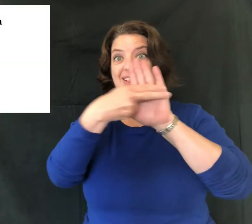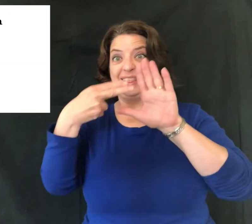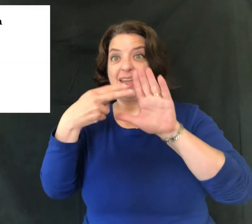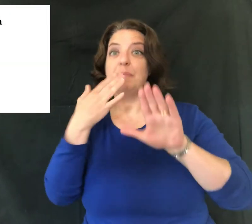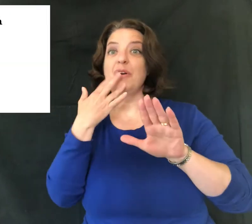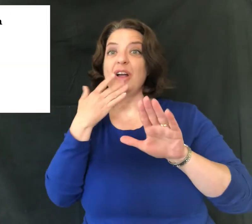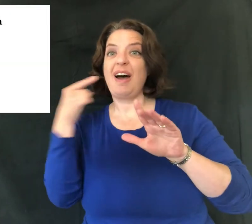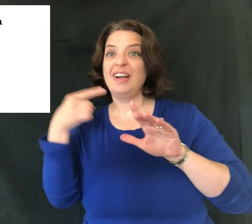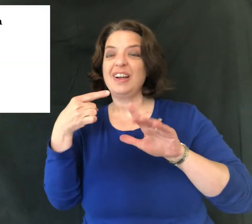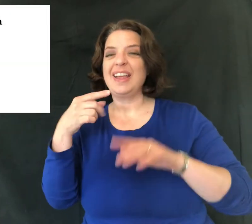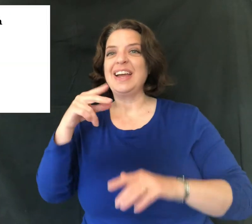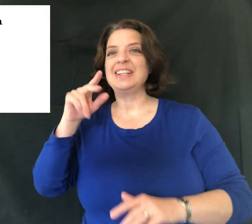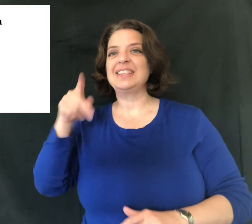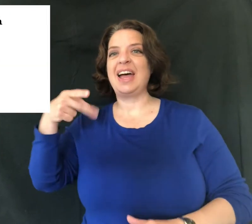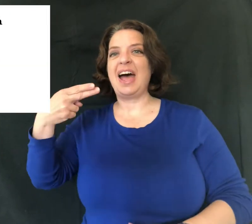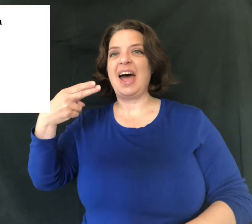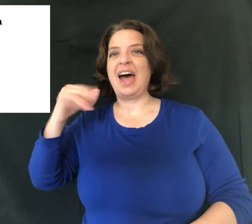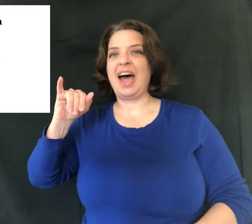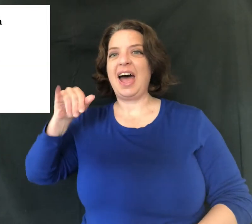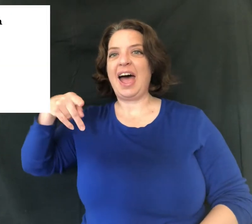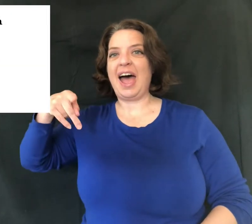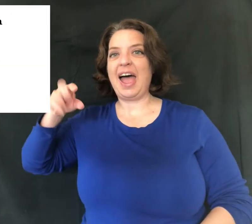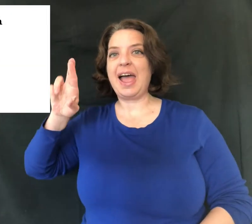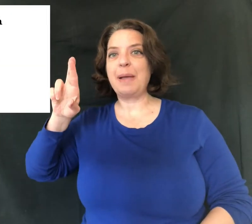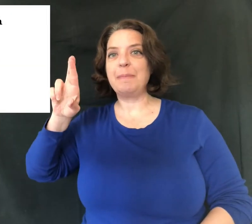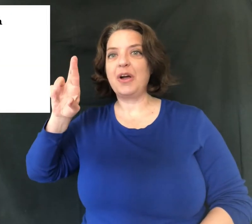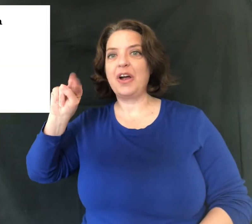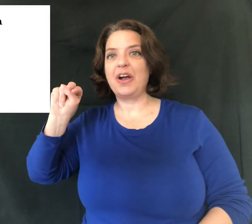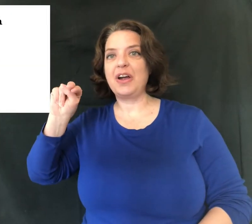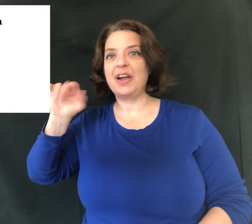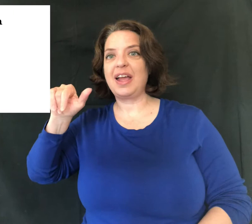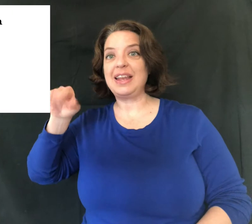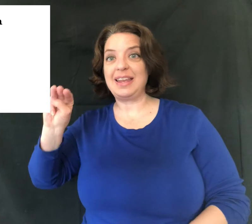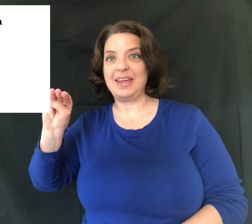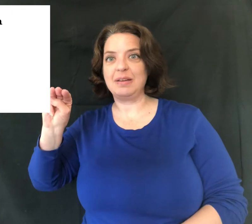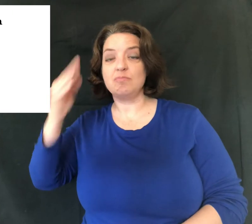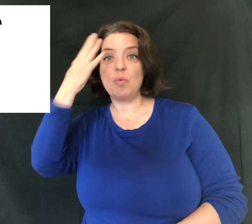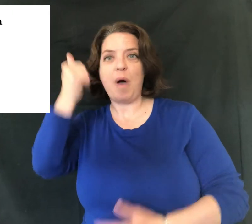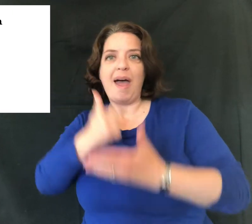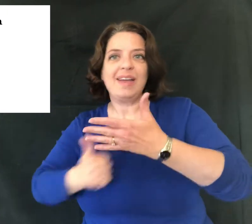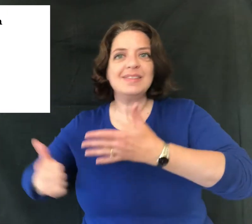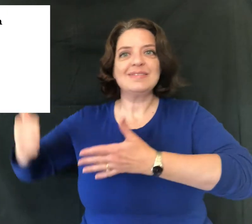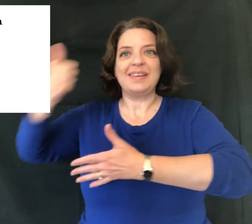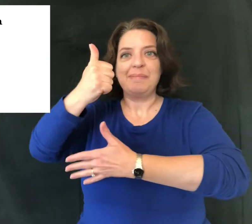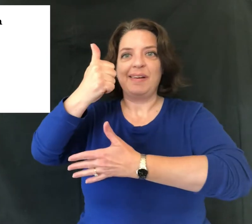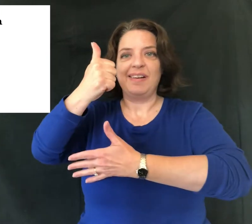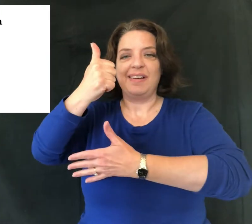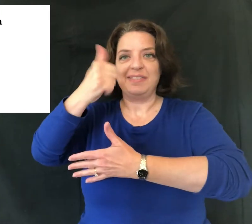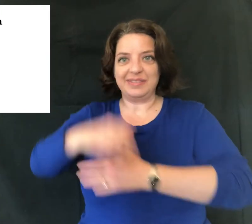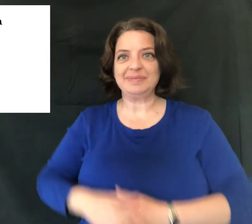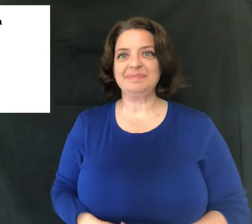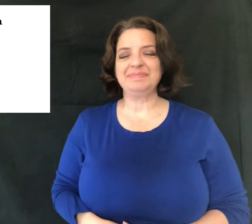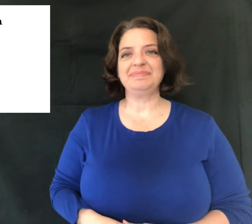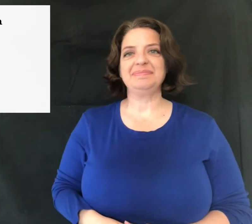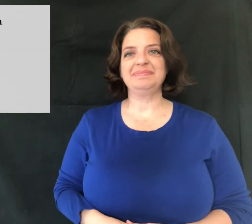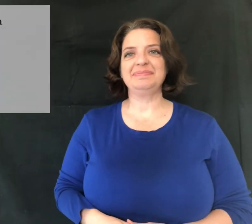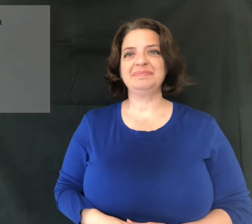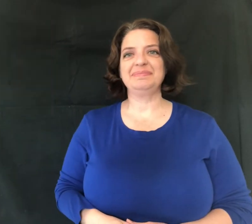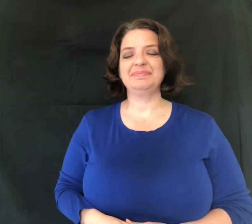But the label on top, the word colors, is a hypernym because it's on top. It's above.